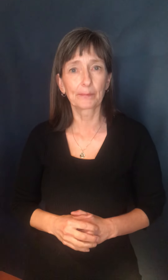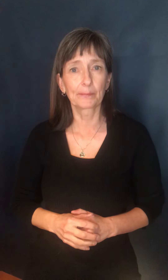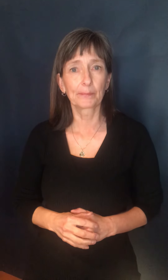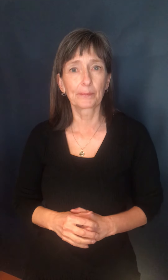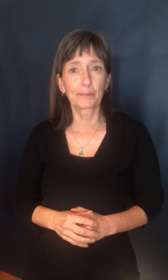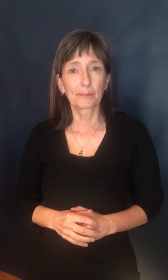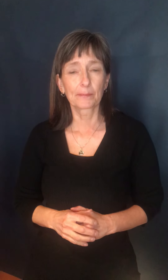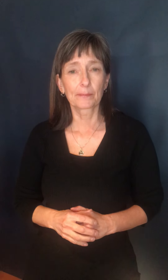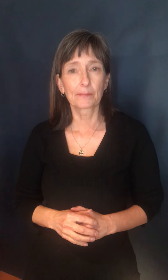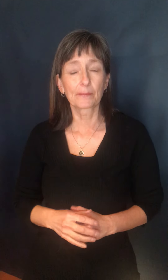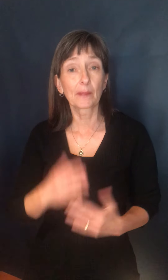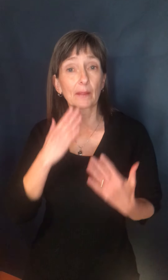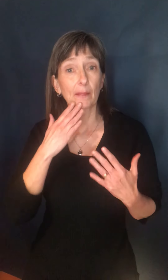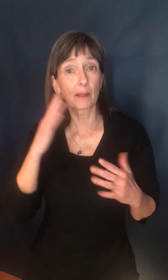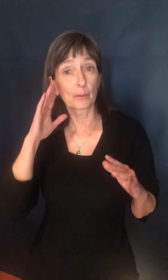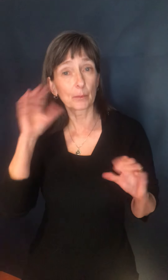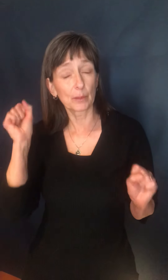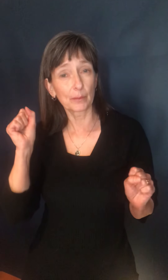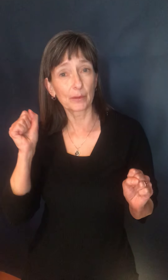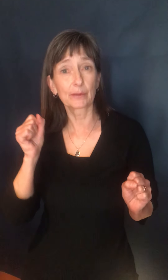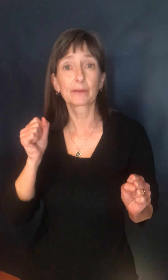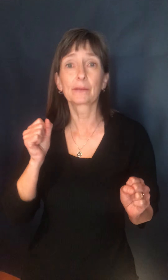Thank you, Premier. Good afternoon, everyone, and thanks for joining us.